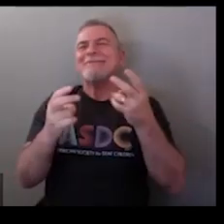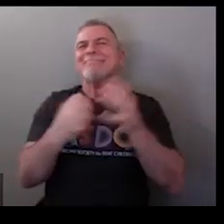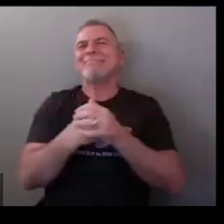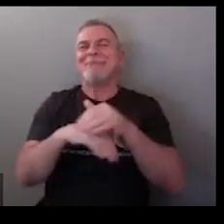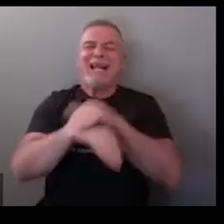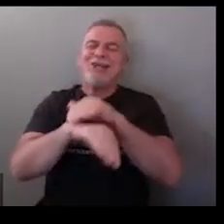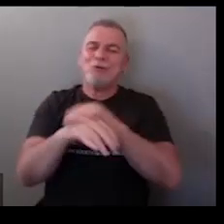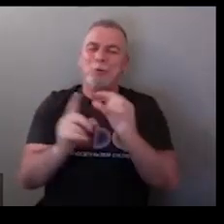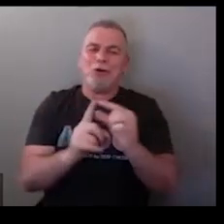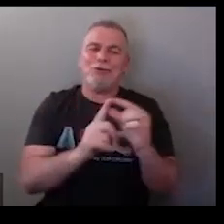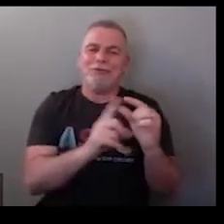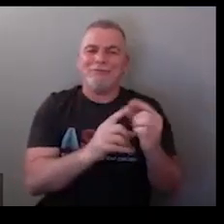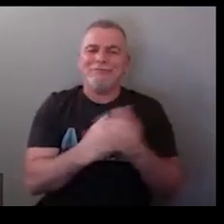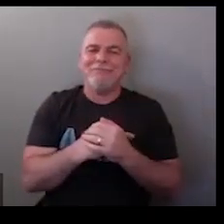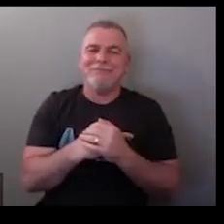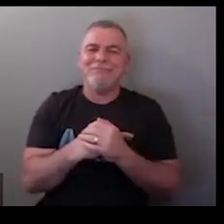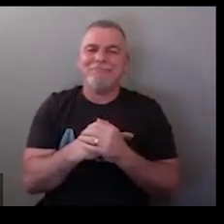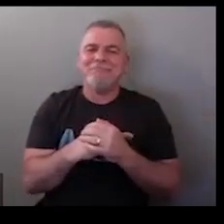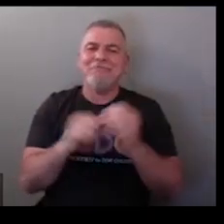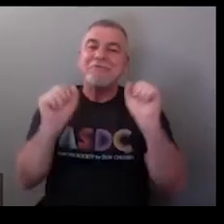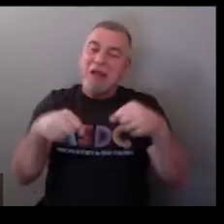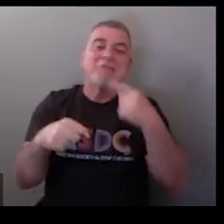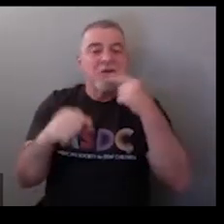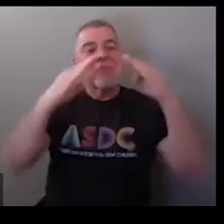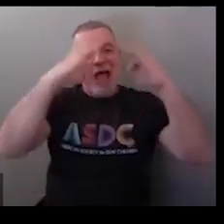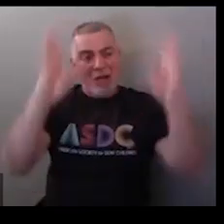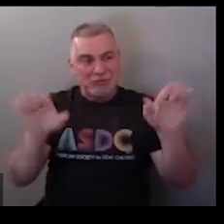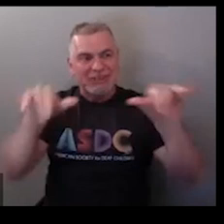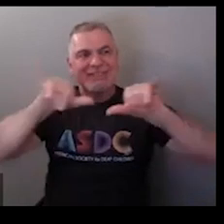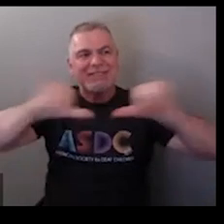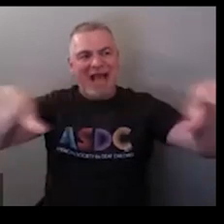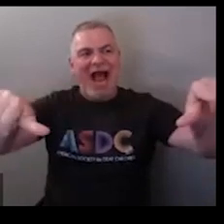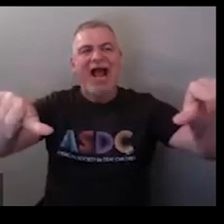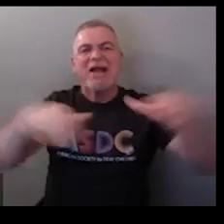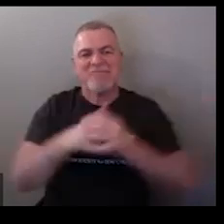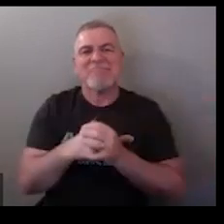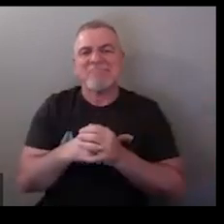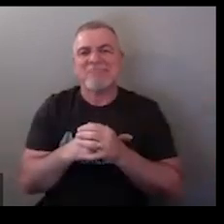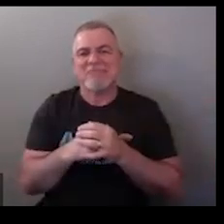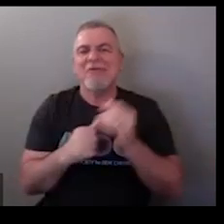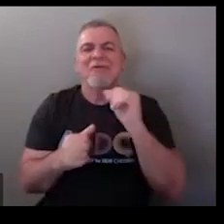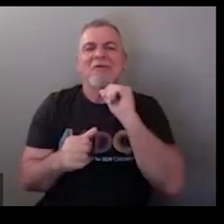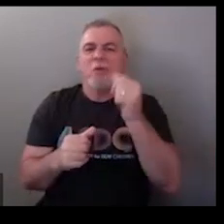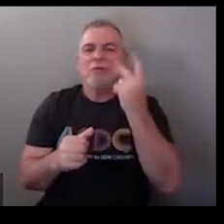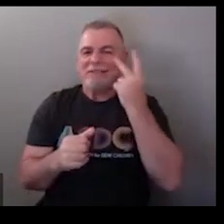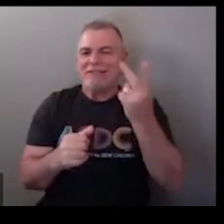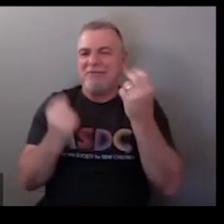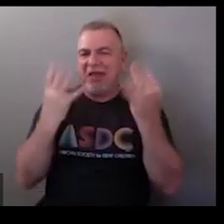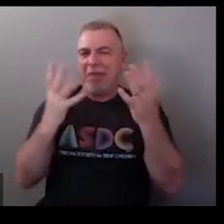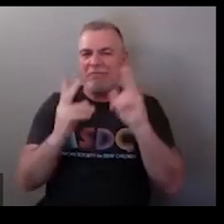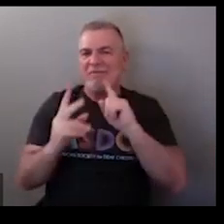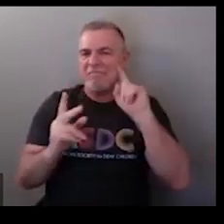I'm depending on how they signed where they signed stay I mean you can say that it's describing what's happening house stay